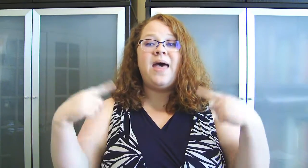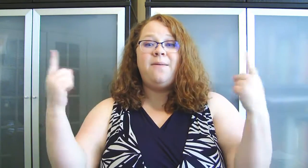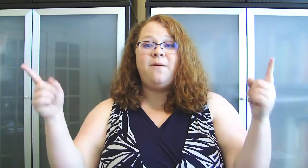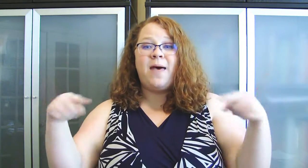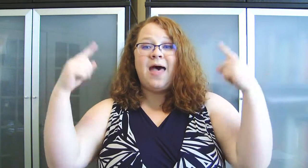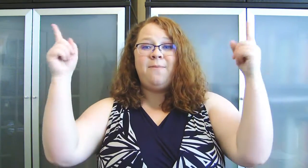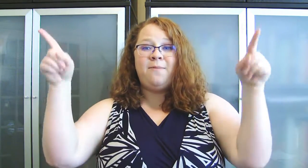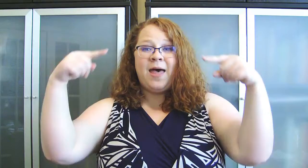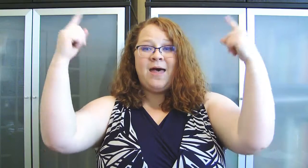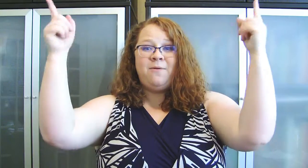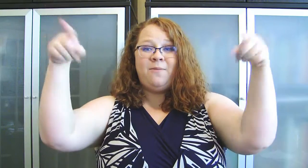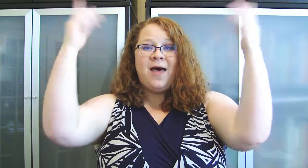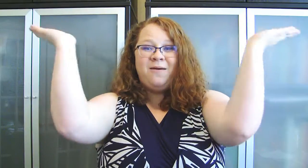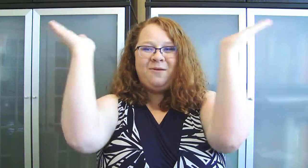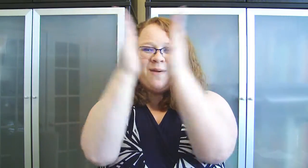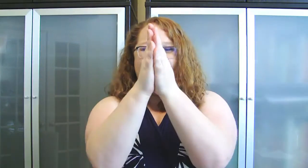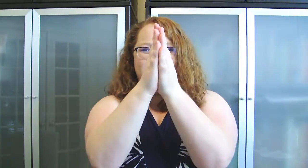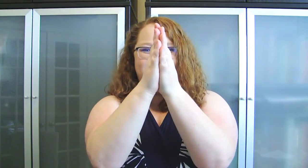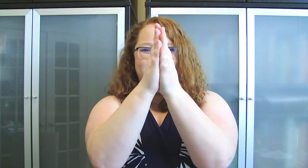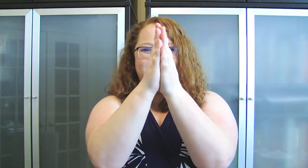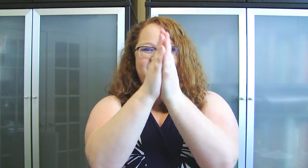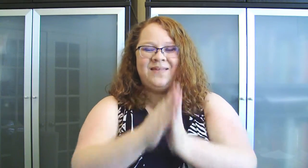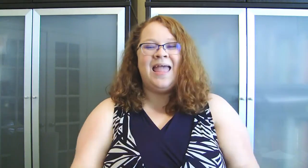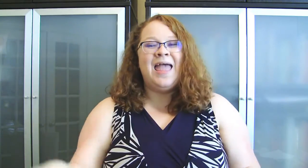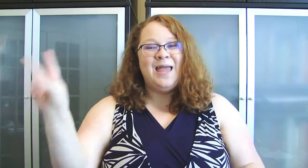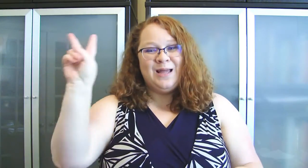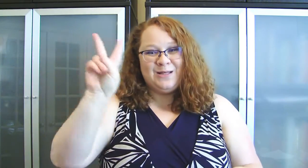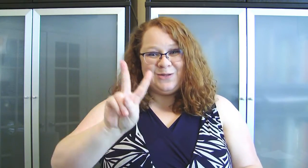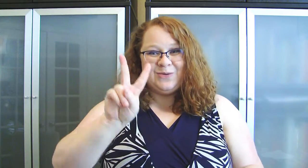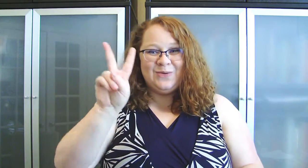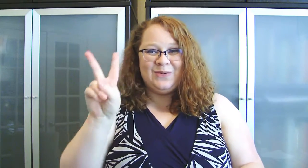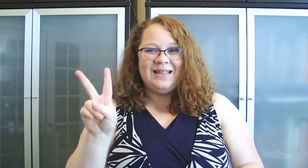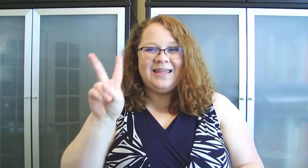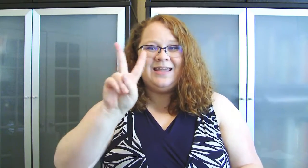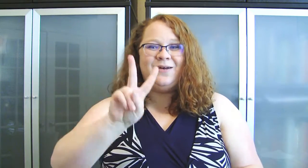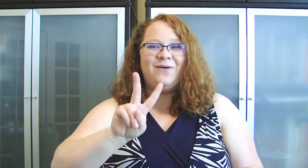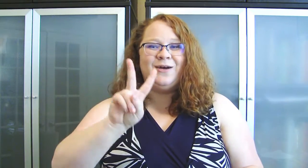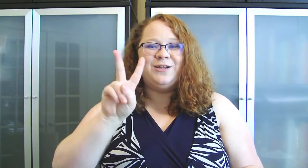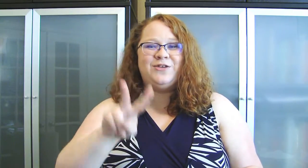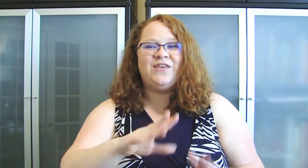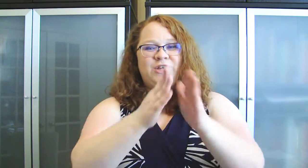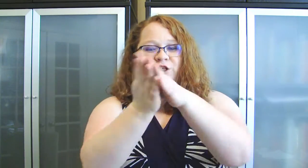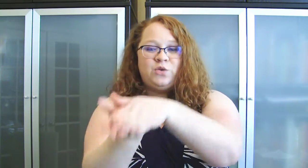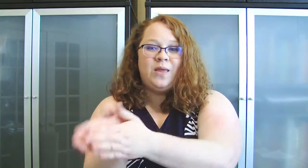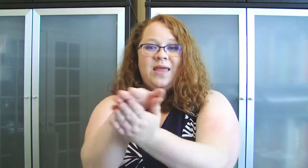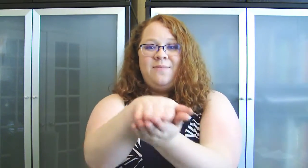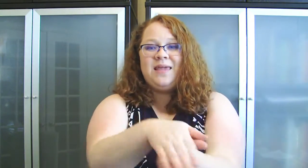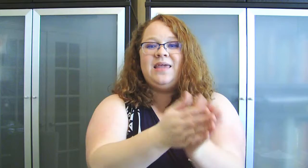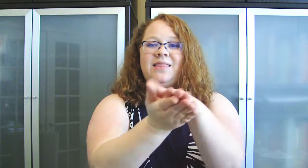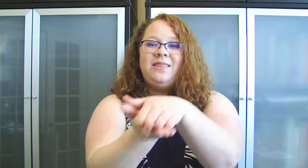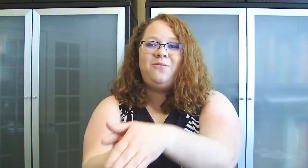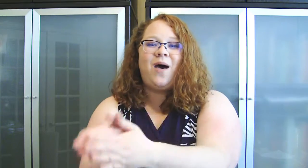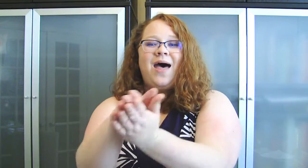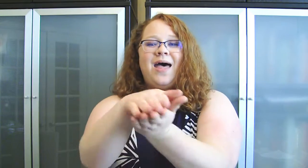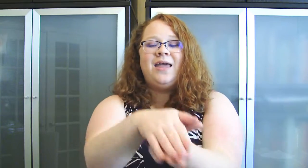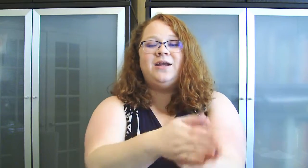bubble, bubble, bubble, pop! Two little orange fish swimming in the water,